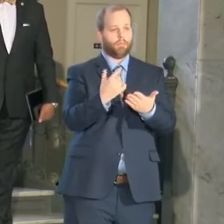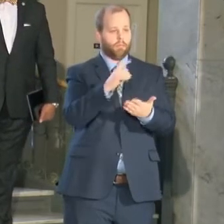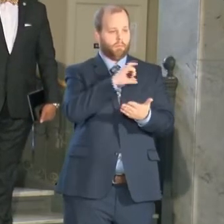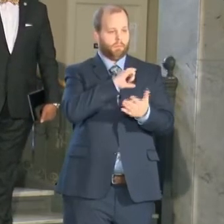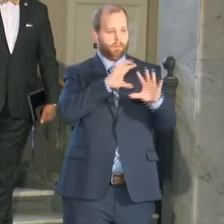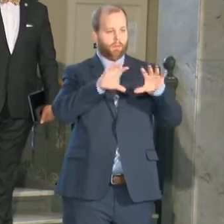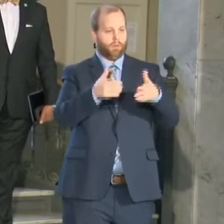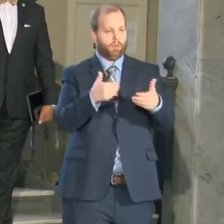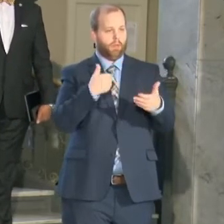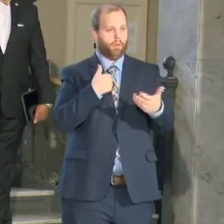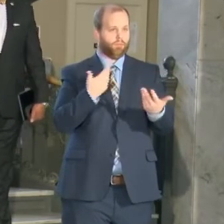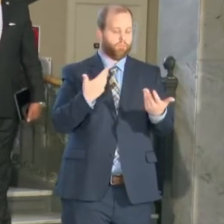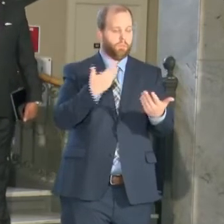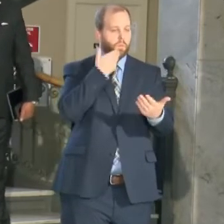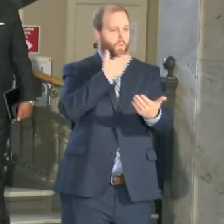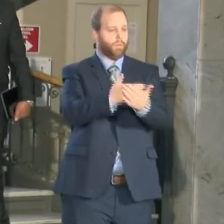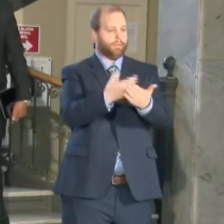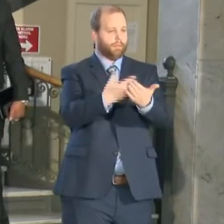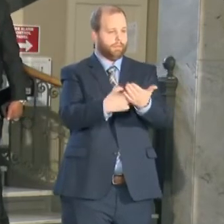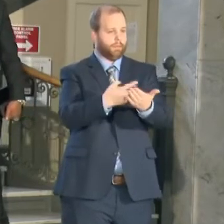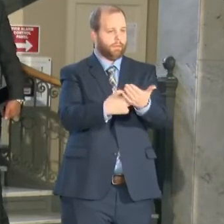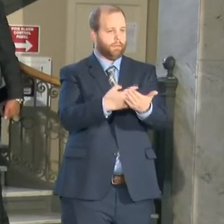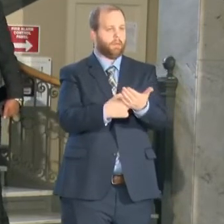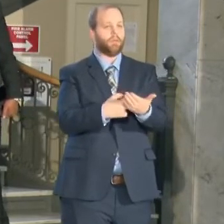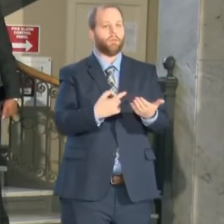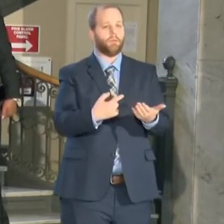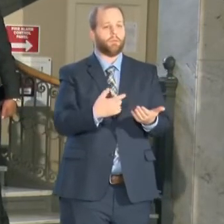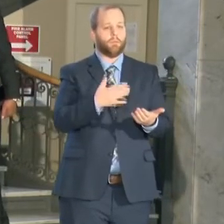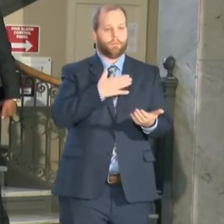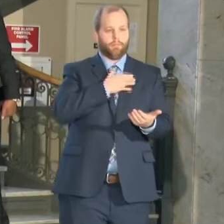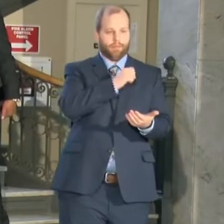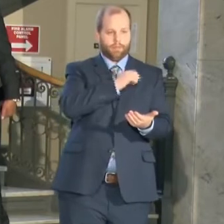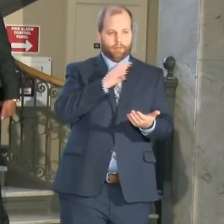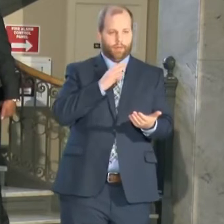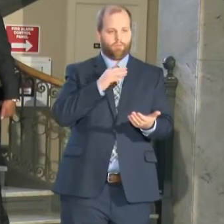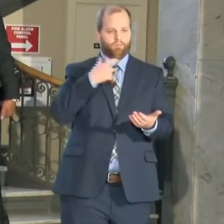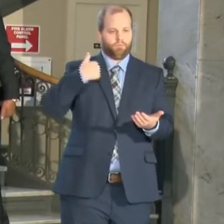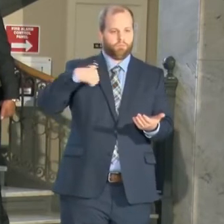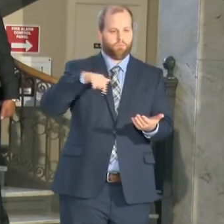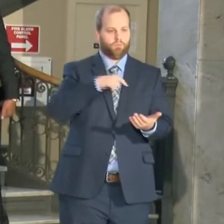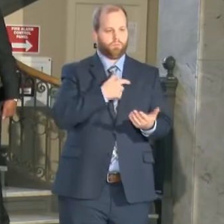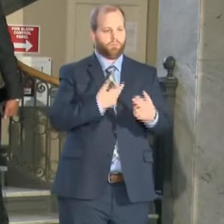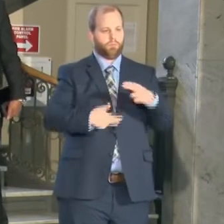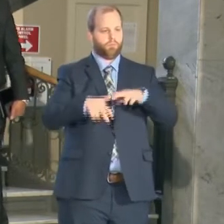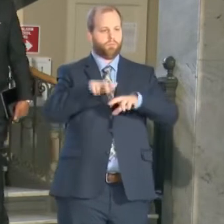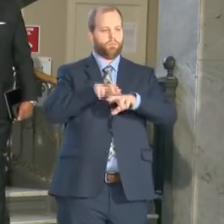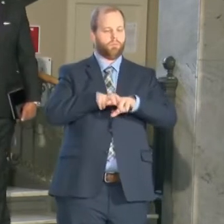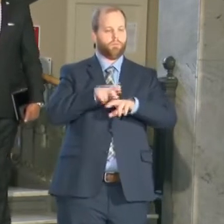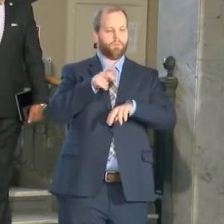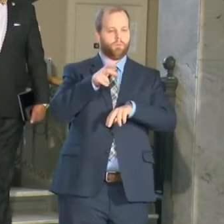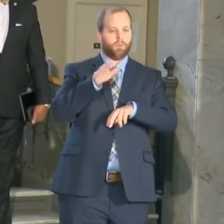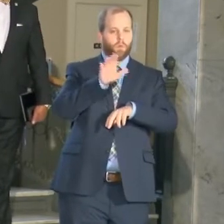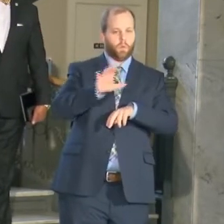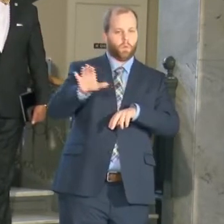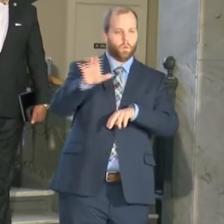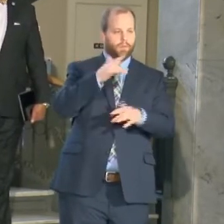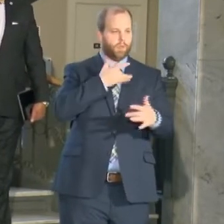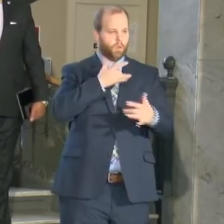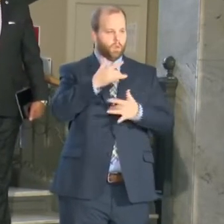We are going to staff now are going to sit down and listen to the concerns of our citizens.